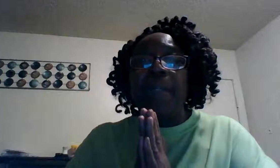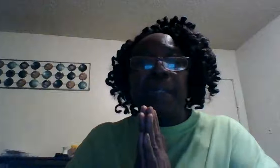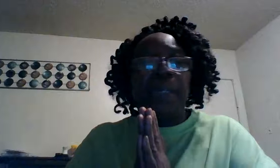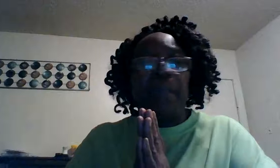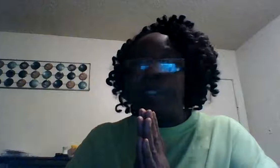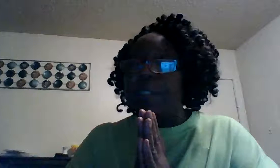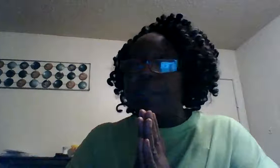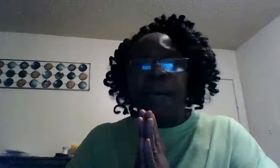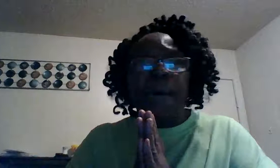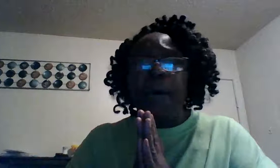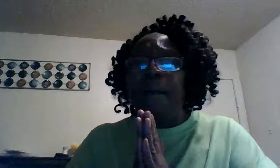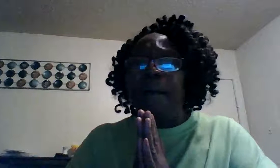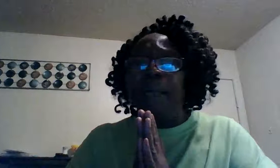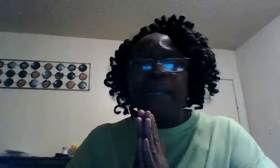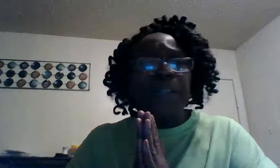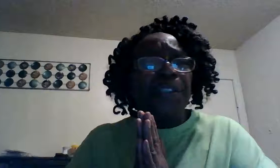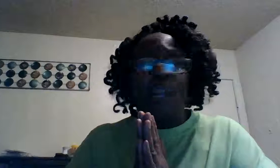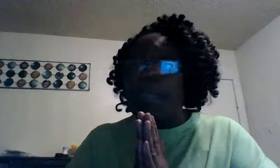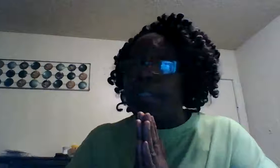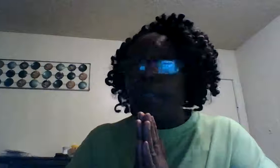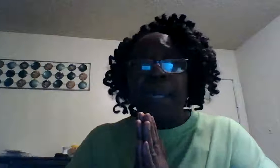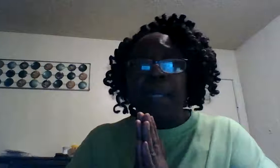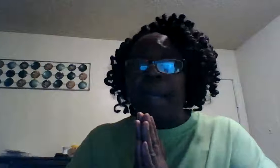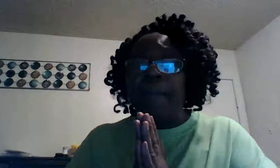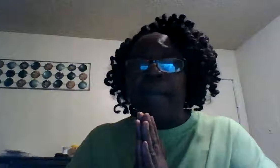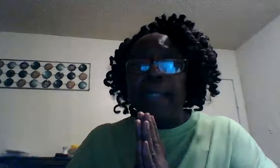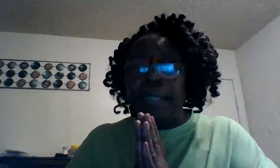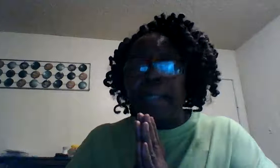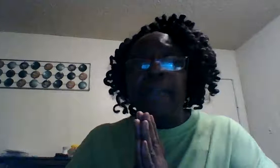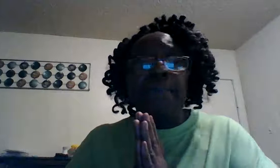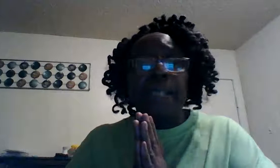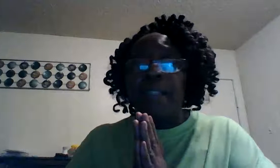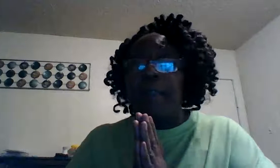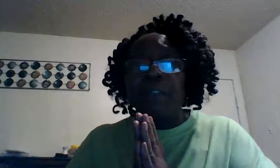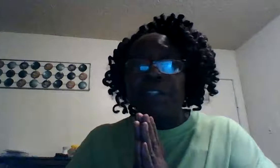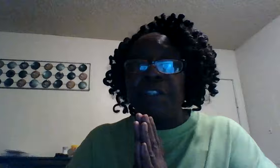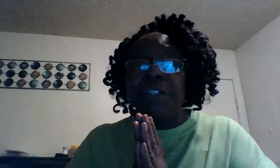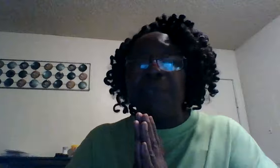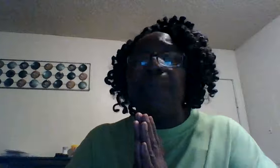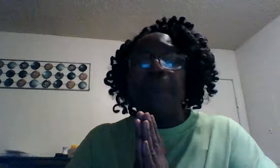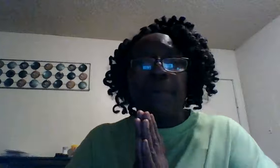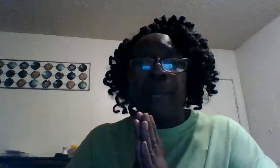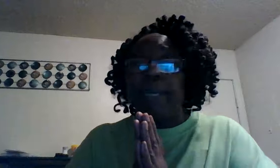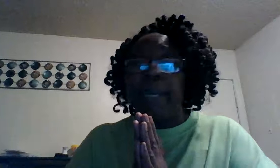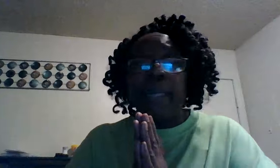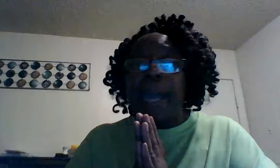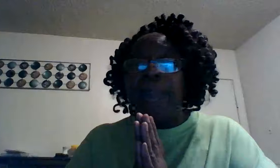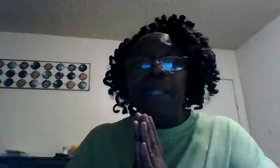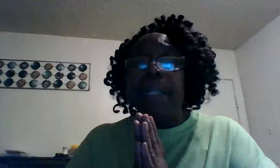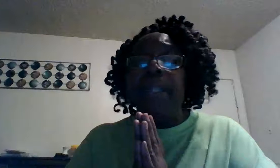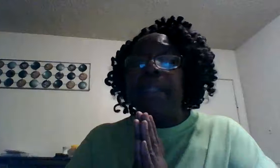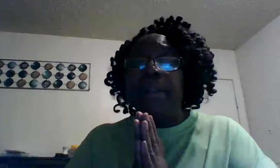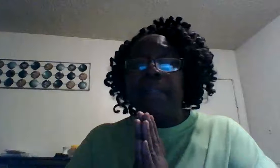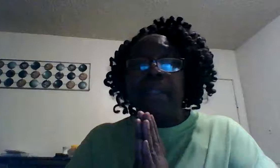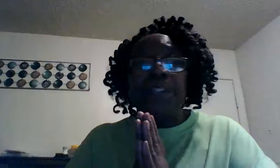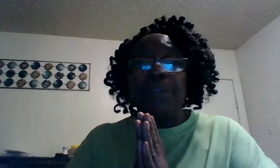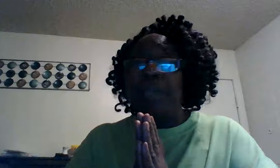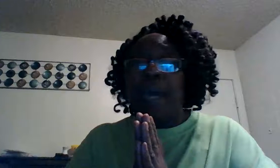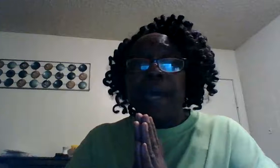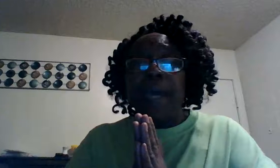come into my heart and change my life I give myself unto you right now and I believe that you died